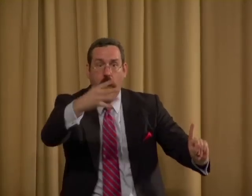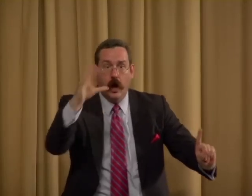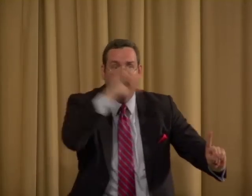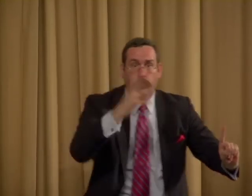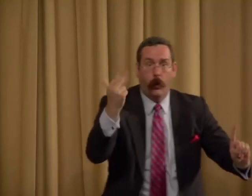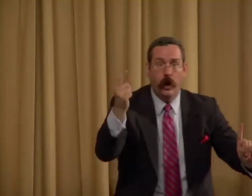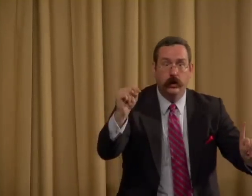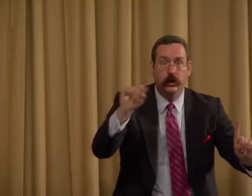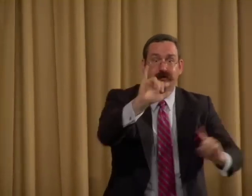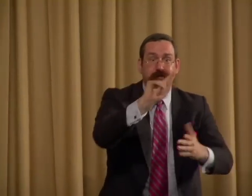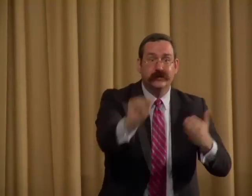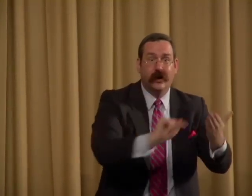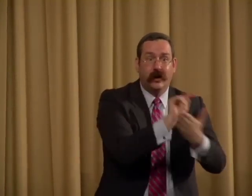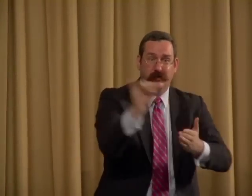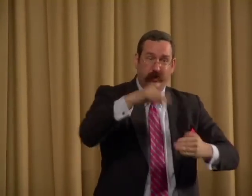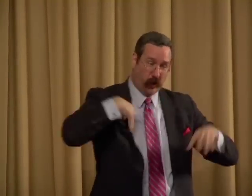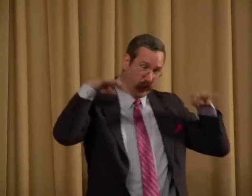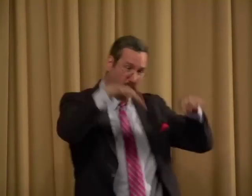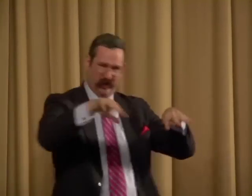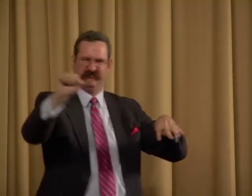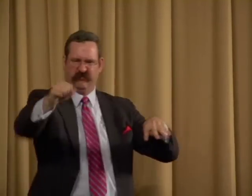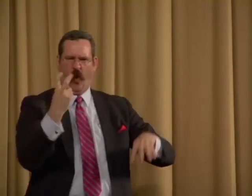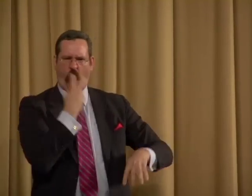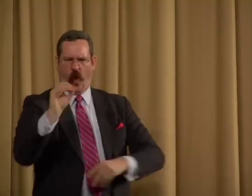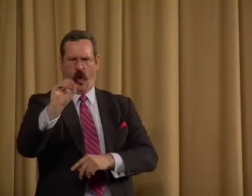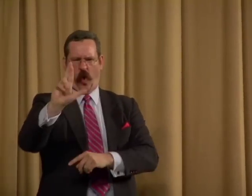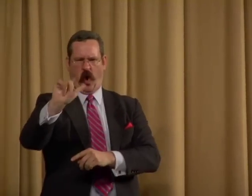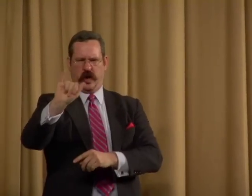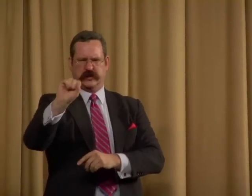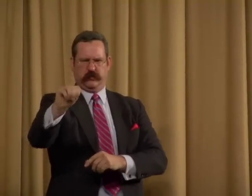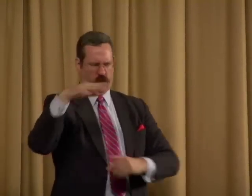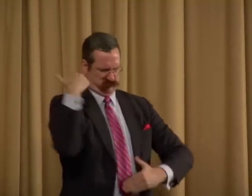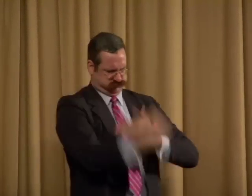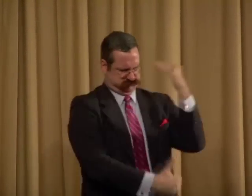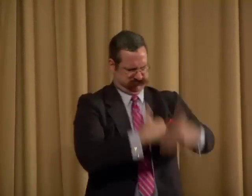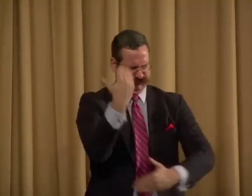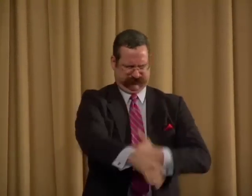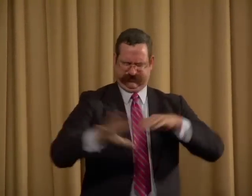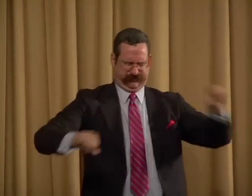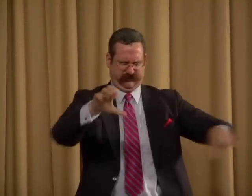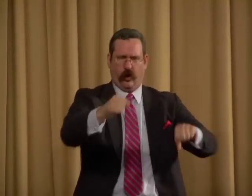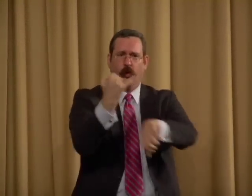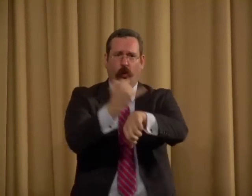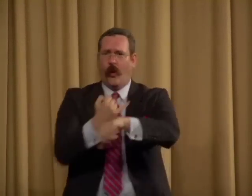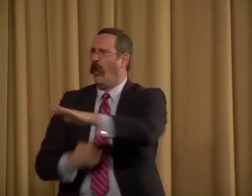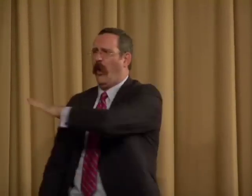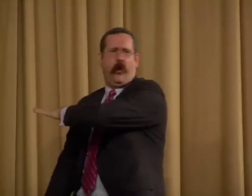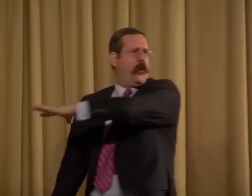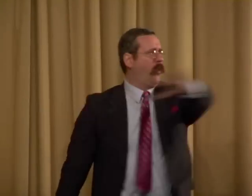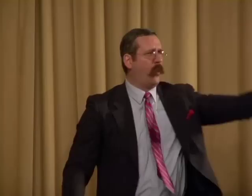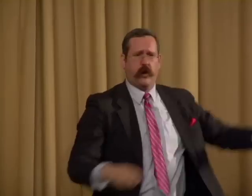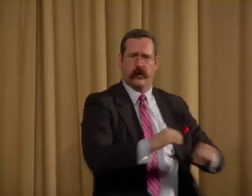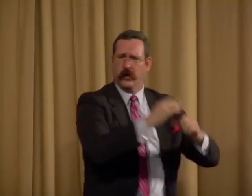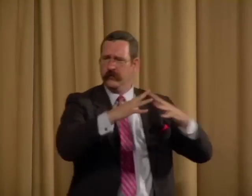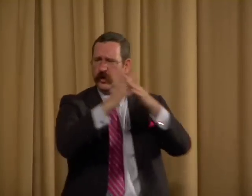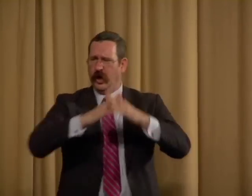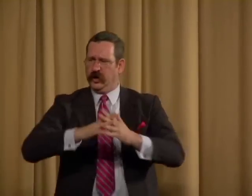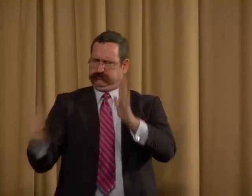Bible to make their point. And at that point, we looked at oralism, taking over schools